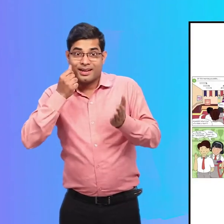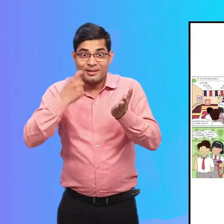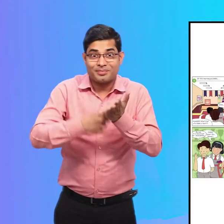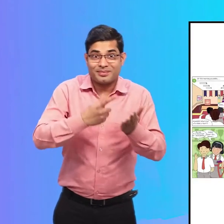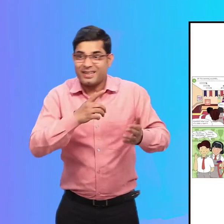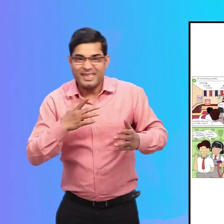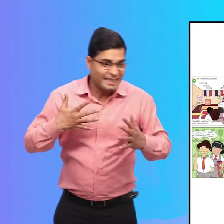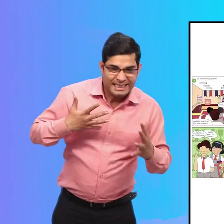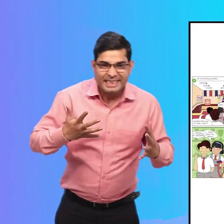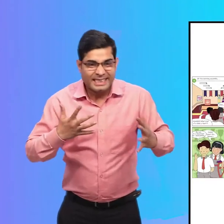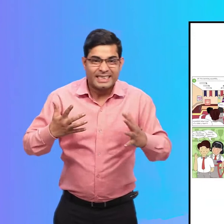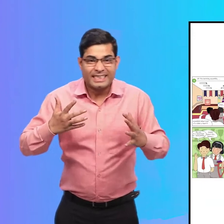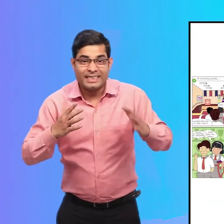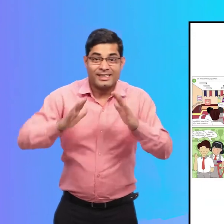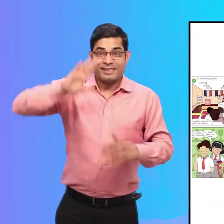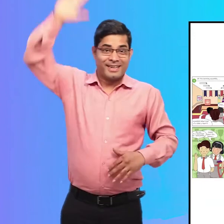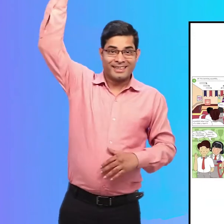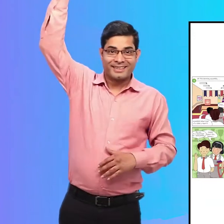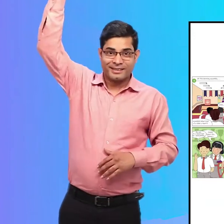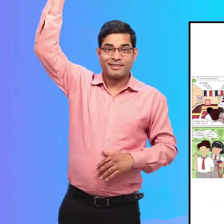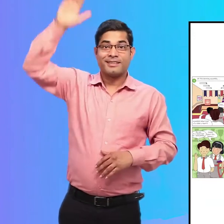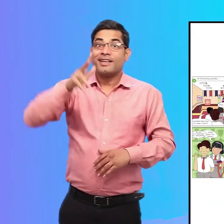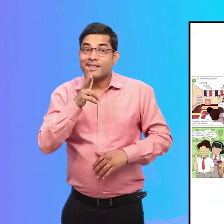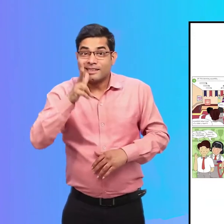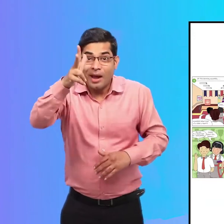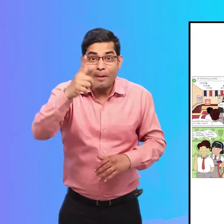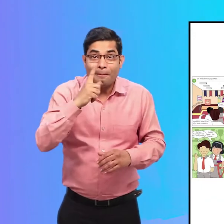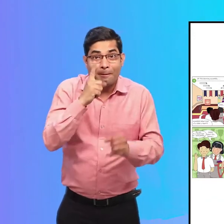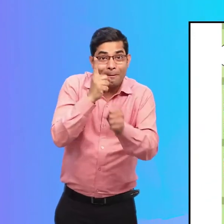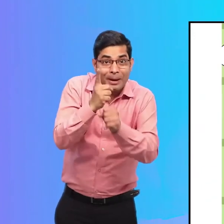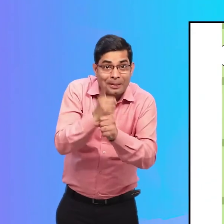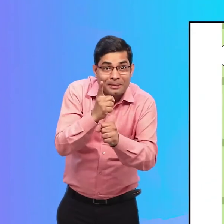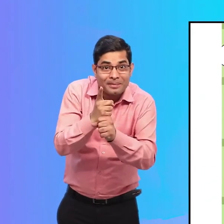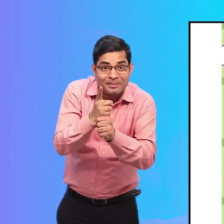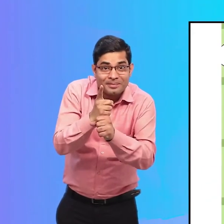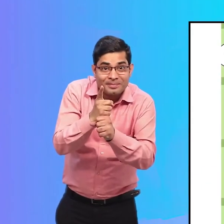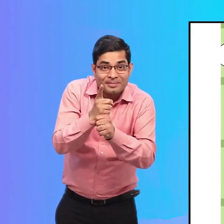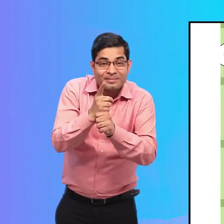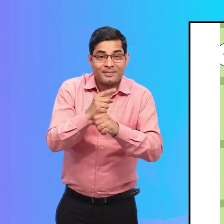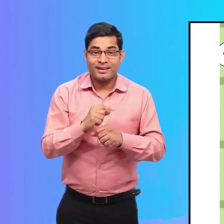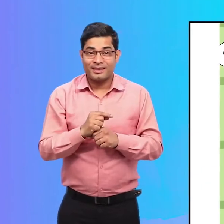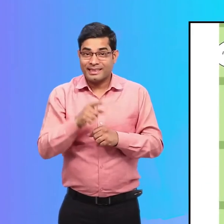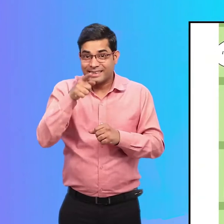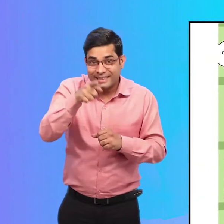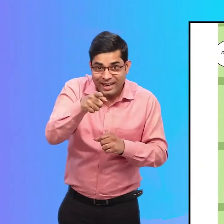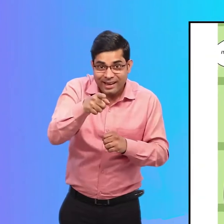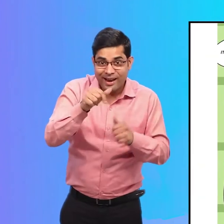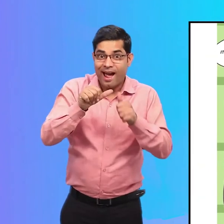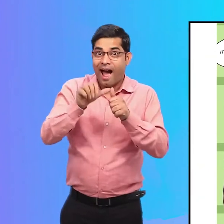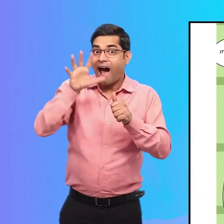Rohan without holding back, raises his hand and says, Ma'am! It is important for